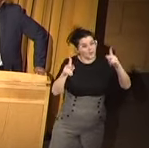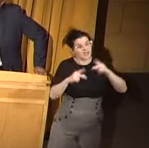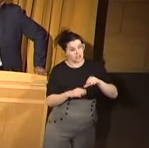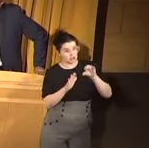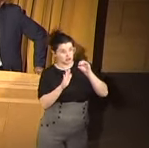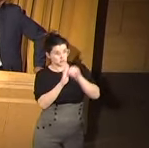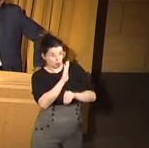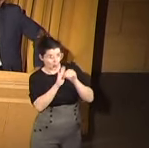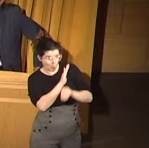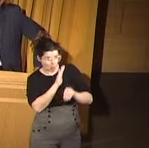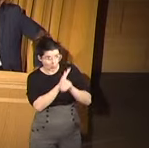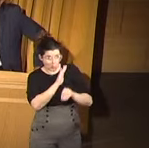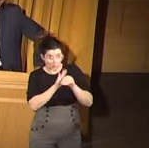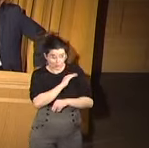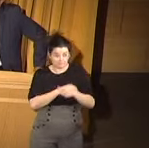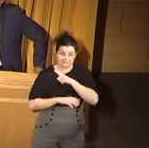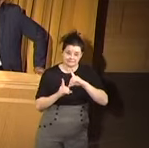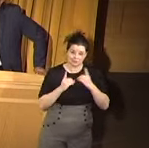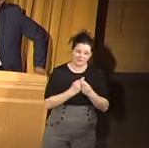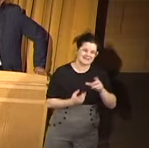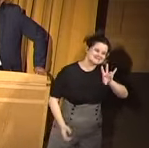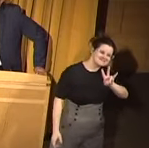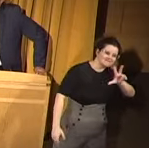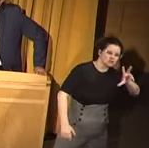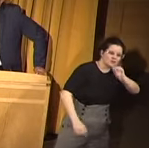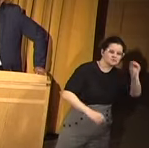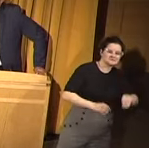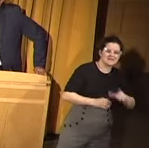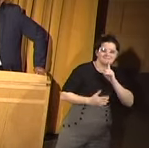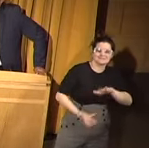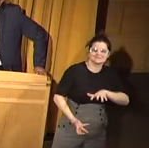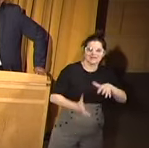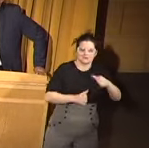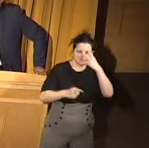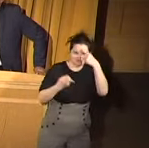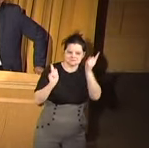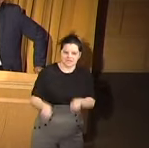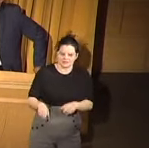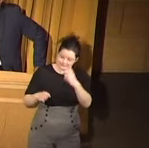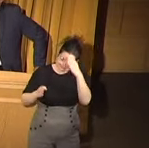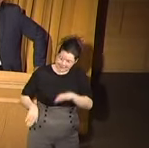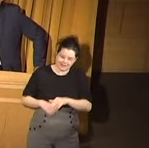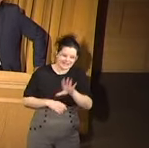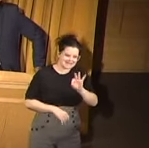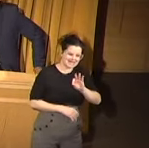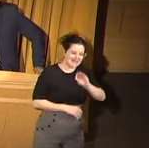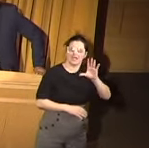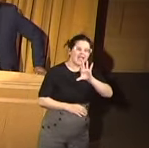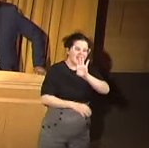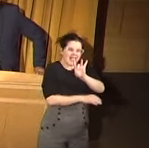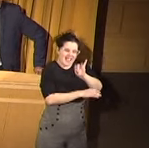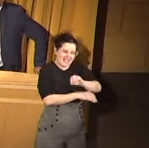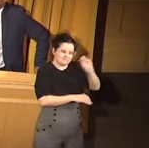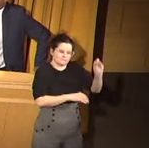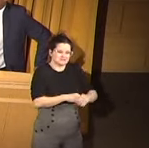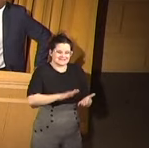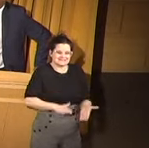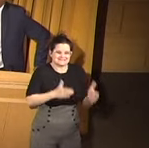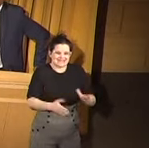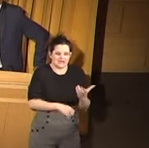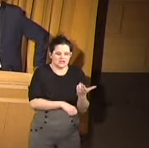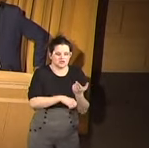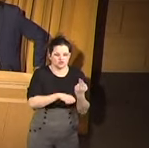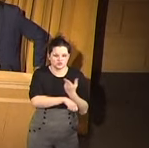New Orleans Police Department. 73% misconduct settlement. 99% – I mean, 80% dead before.